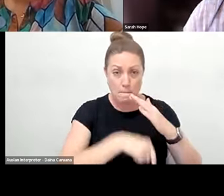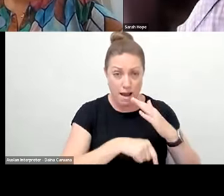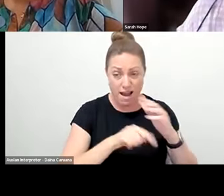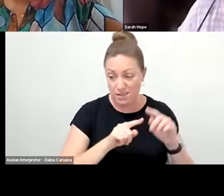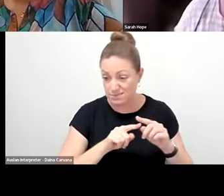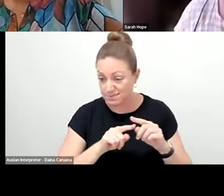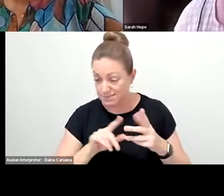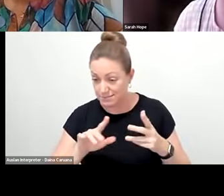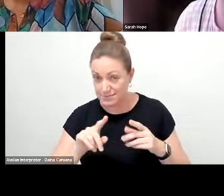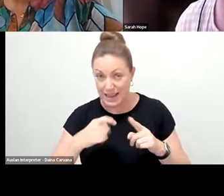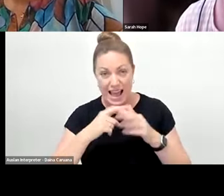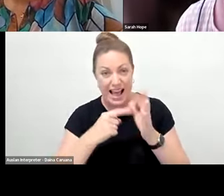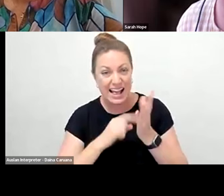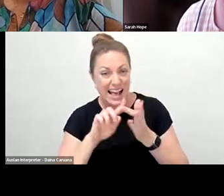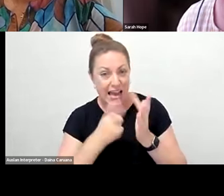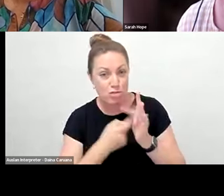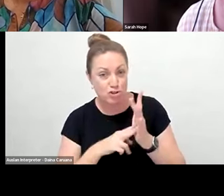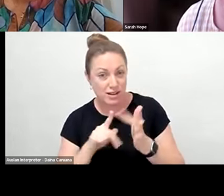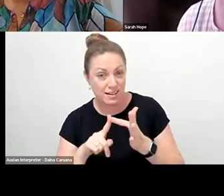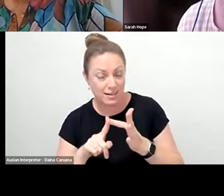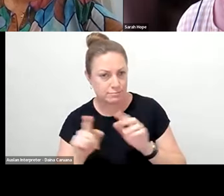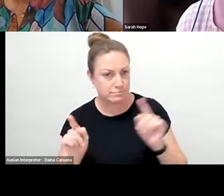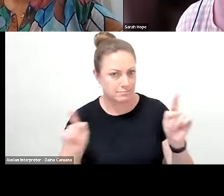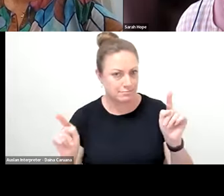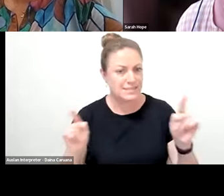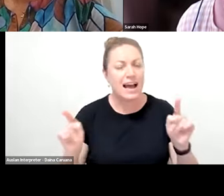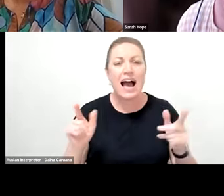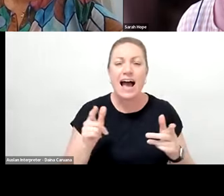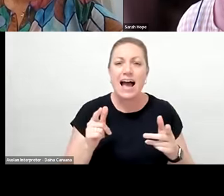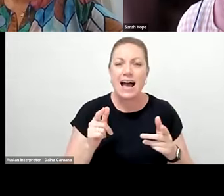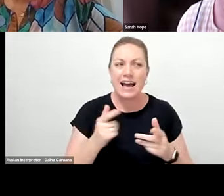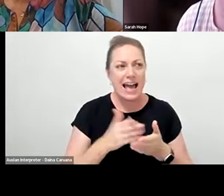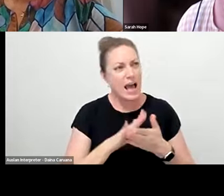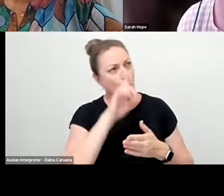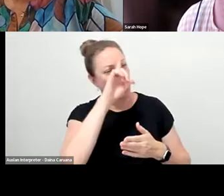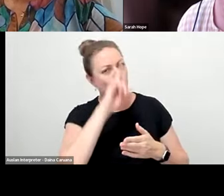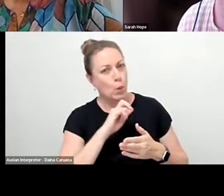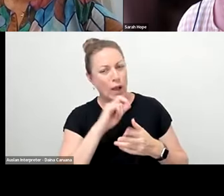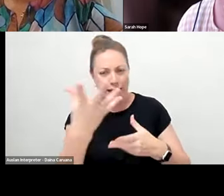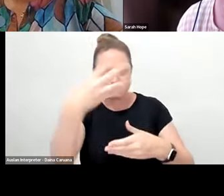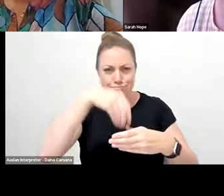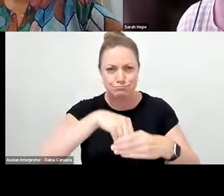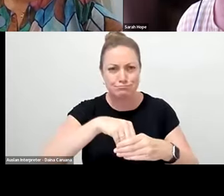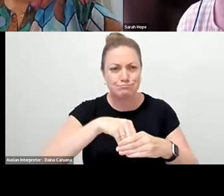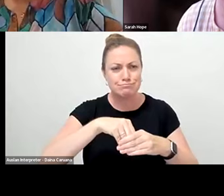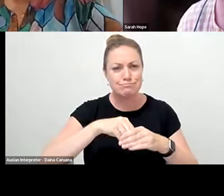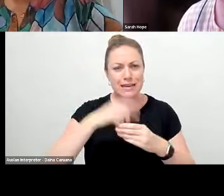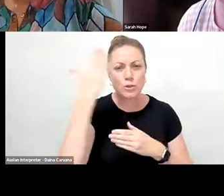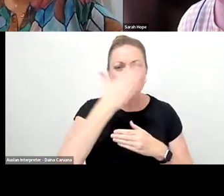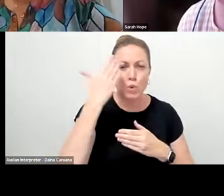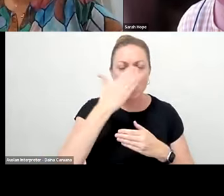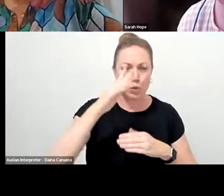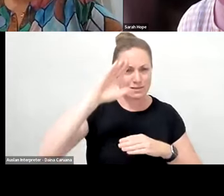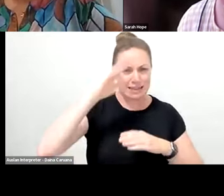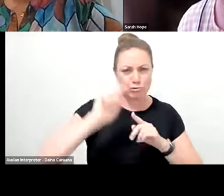interested in how you going to ensure engagement from those remote schools? Is this something they're